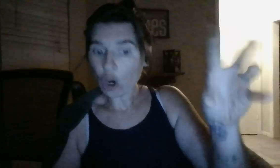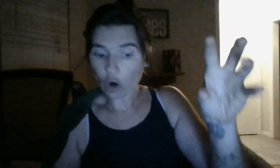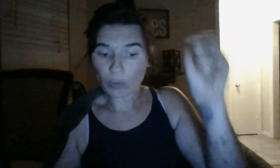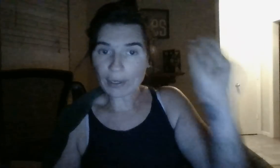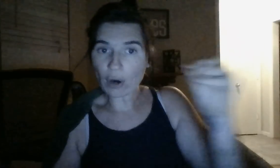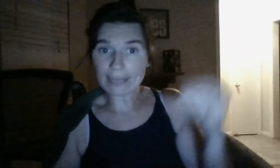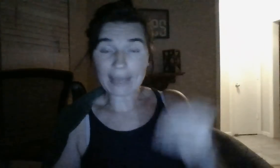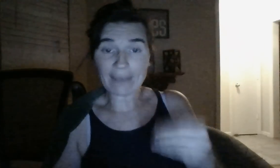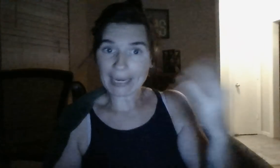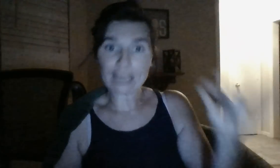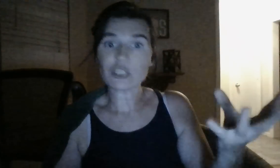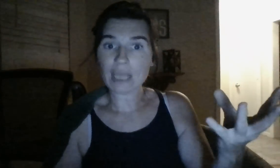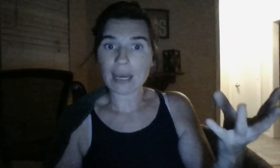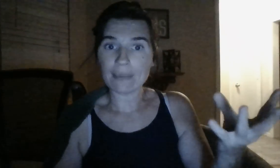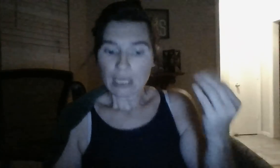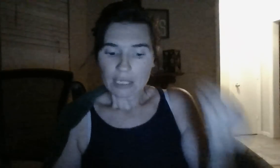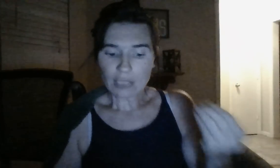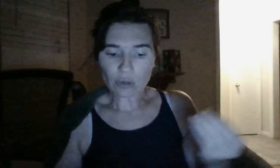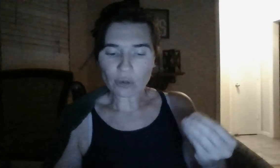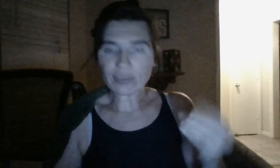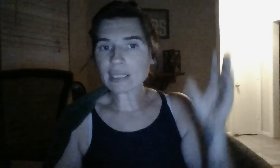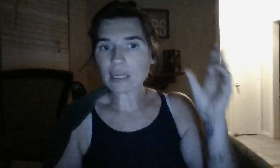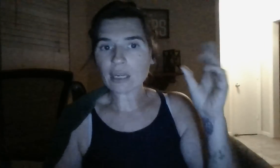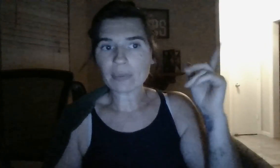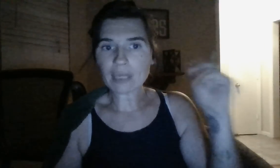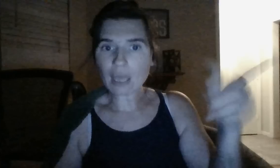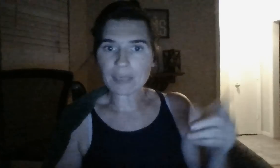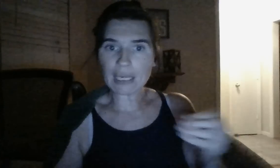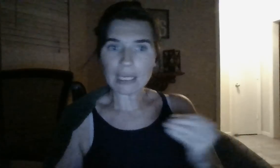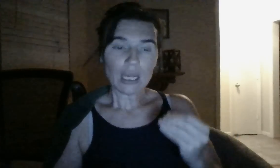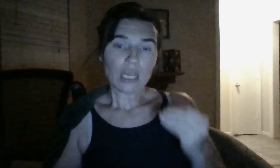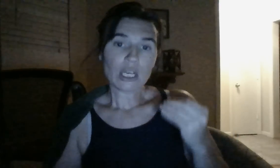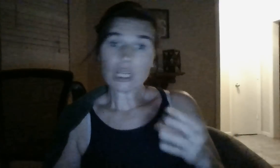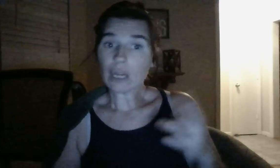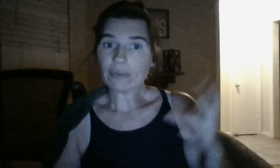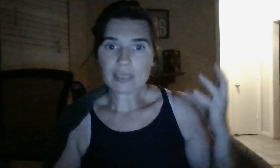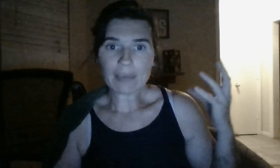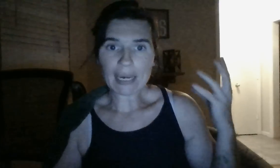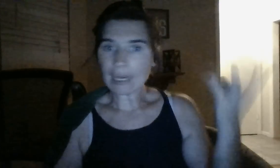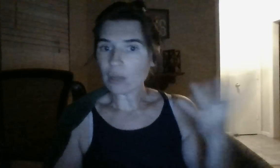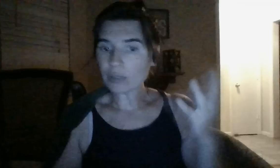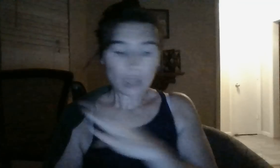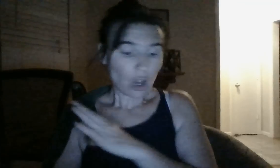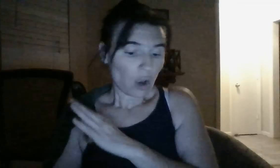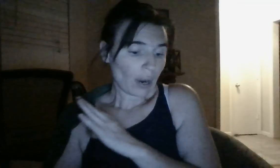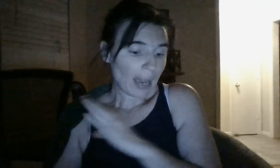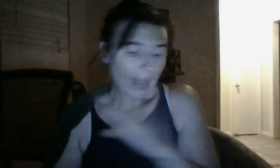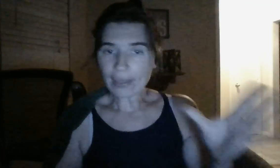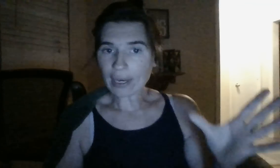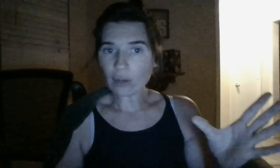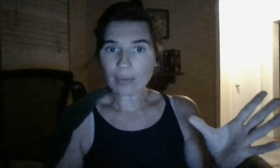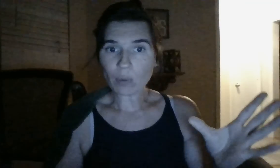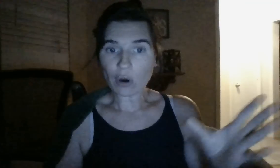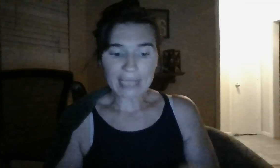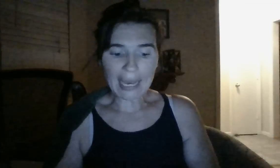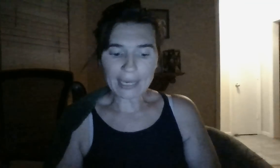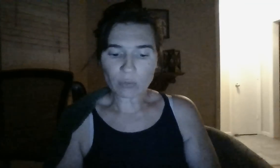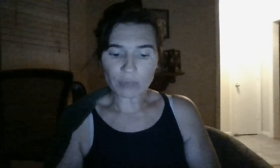her regarding that vacation time. So, I don't know if that's going to come from the company. Going to come from somebody else. Or, how the hell that works. I don't